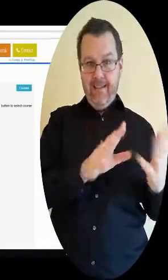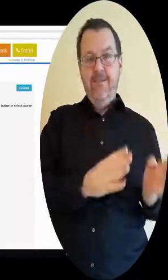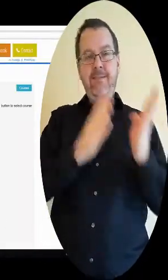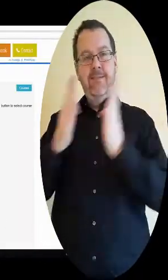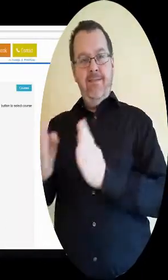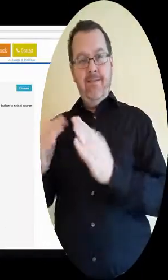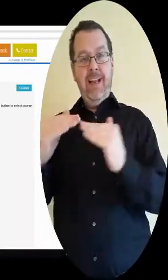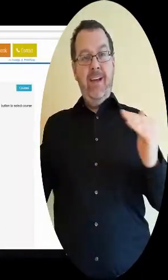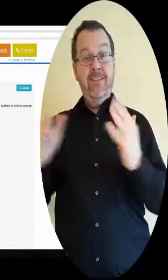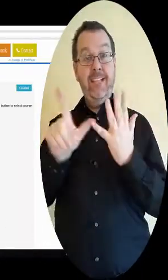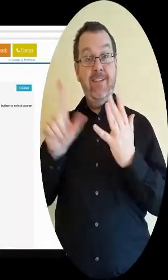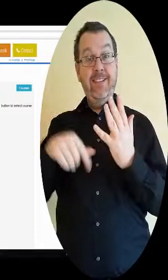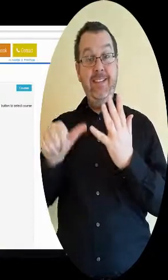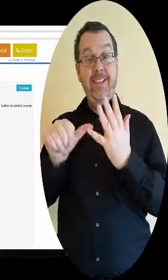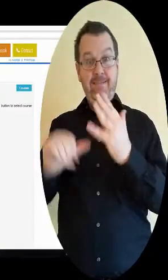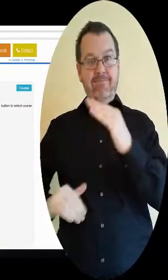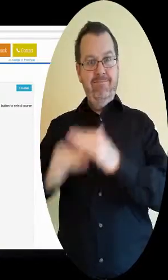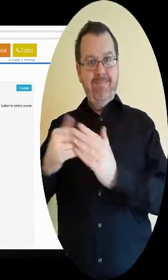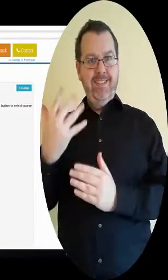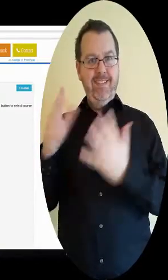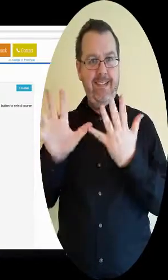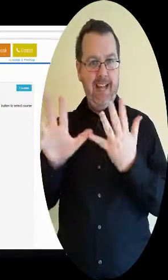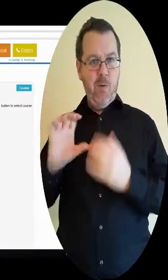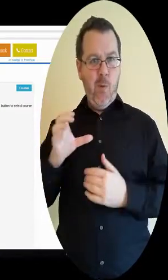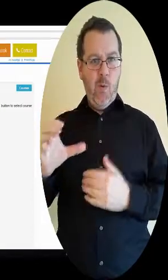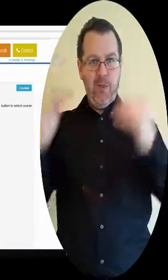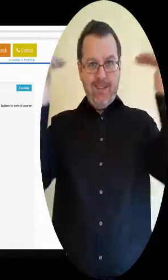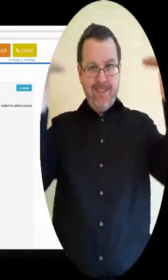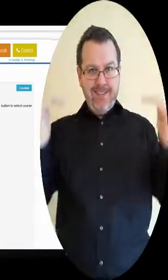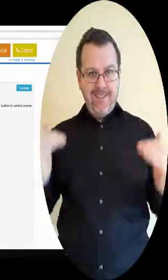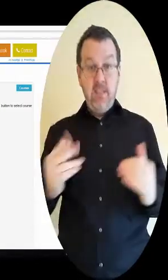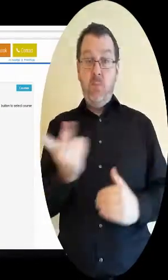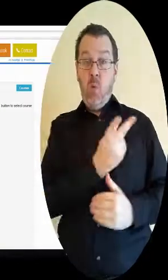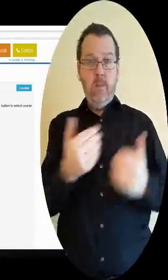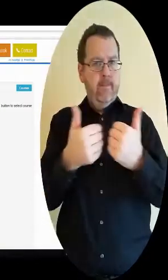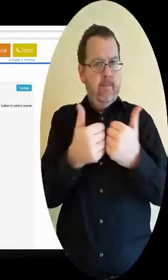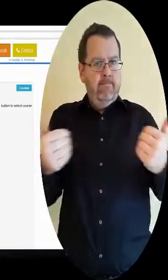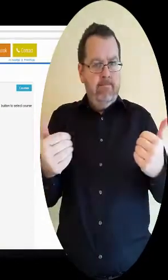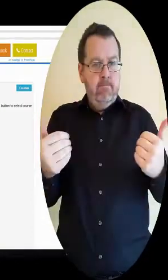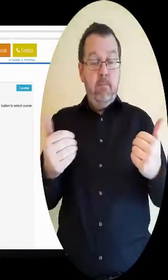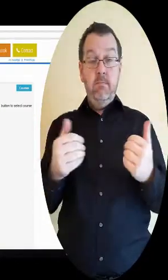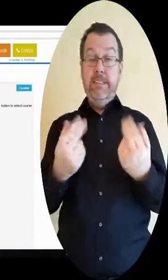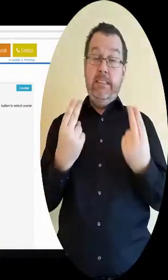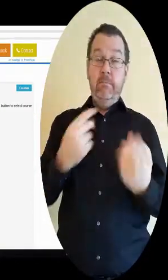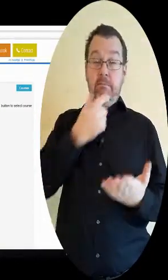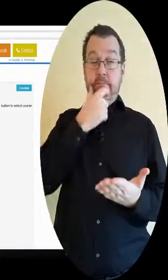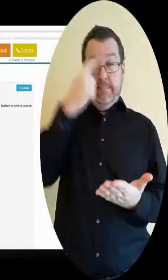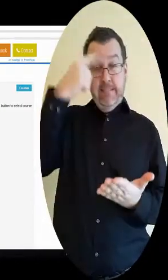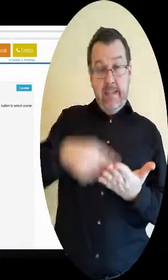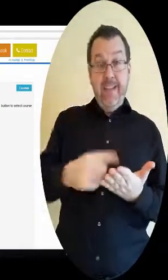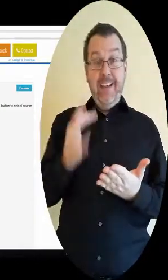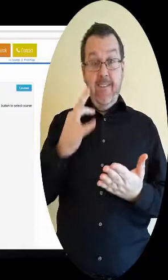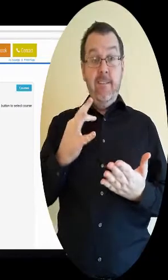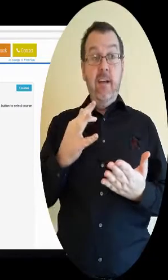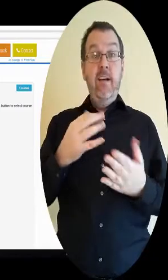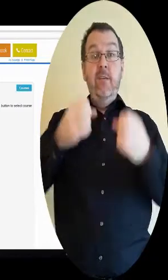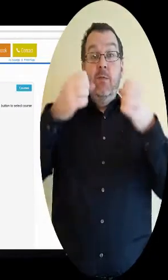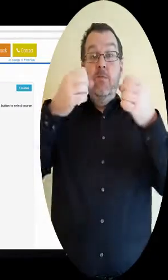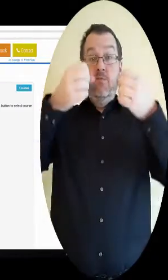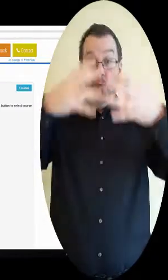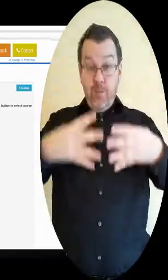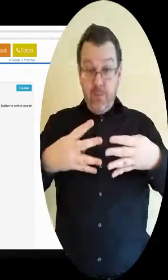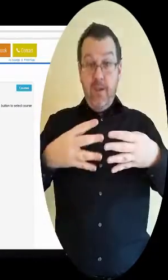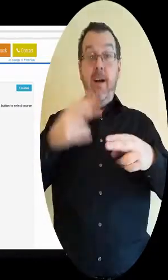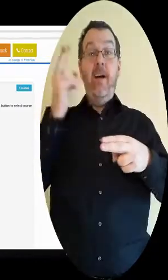list. Both lists are independent of each other and the only time you may have to choose between them is at the Offers stage